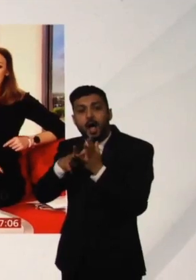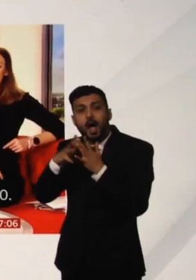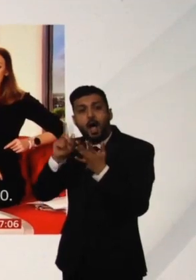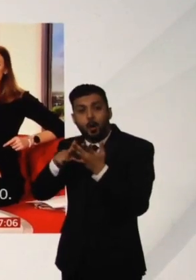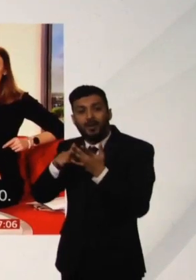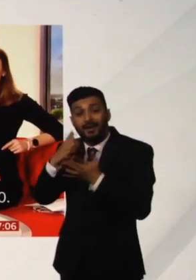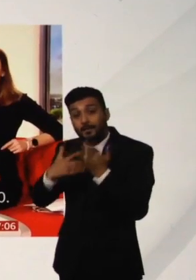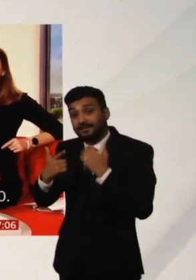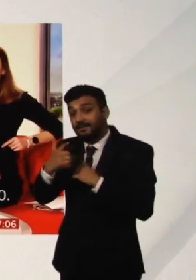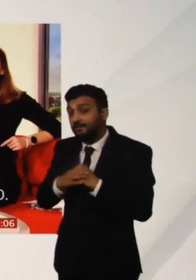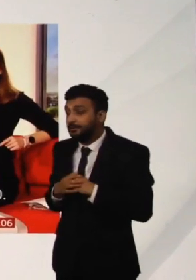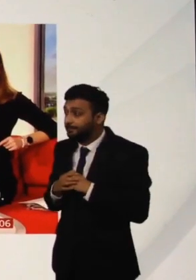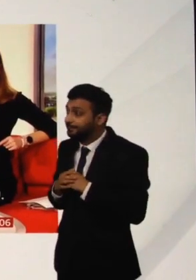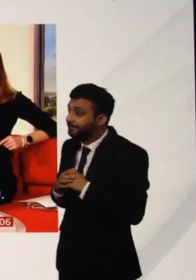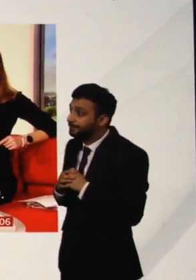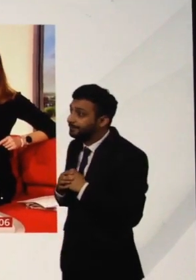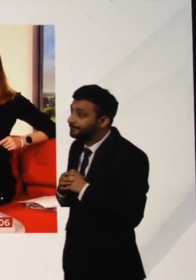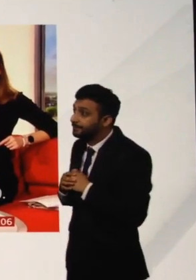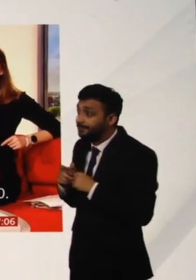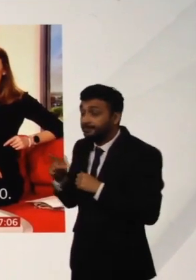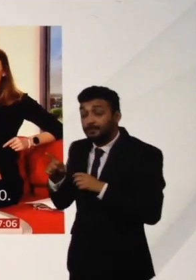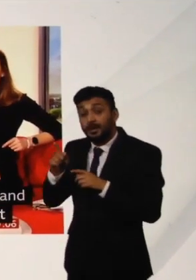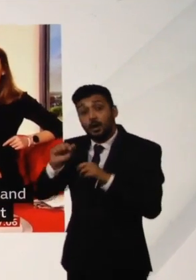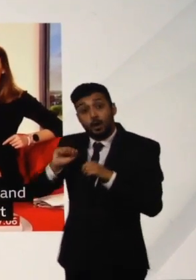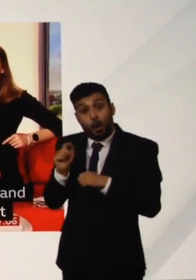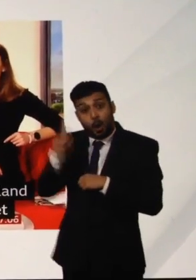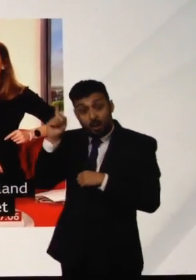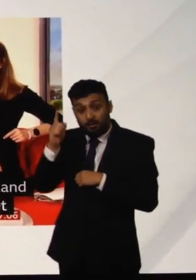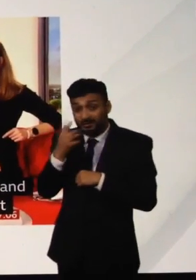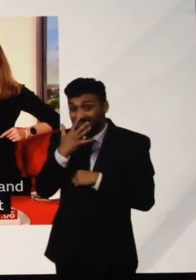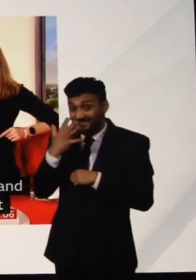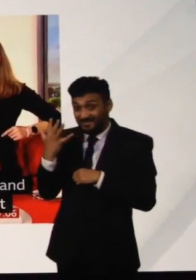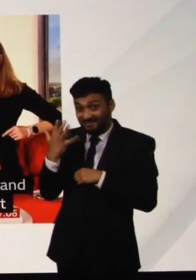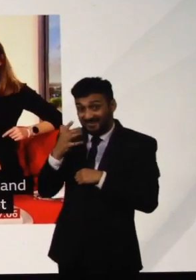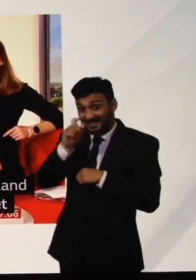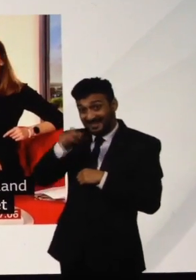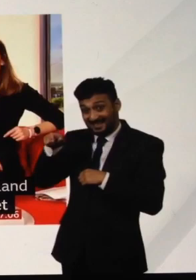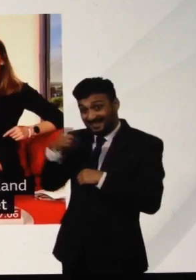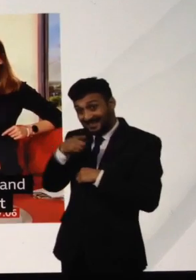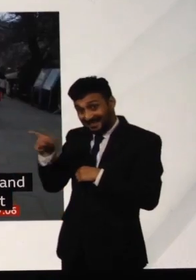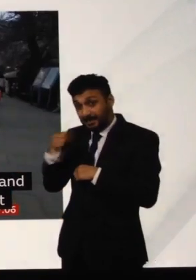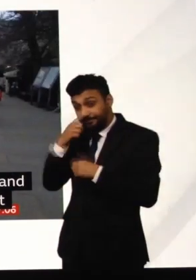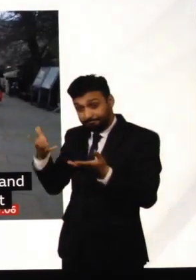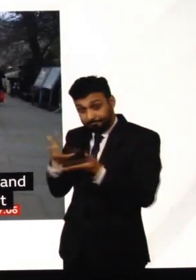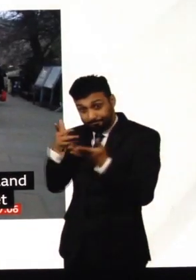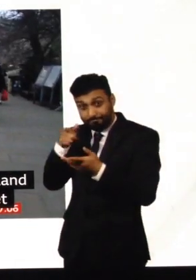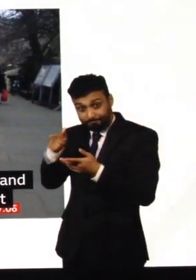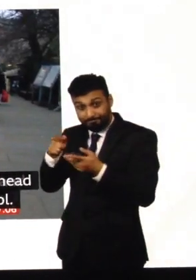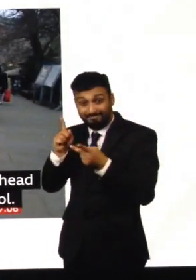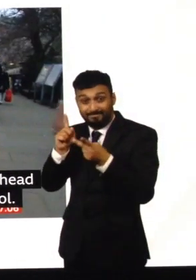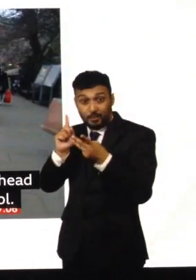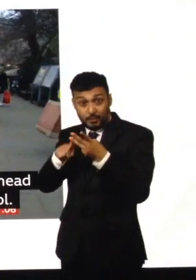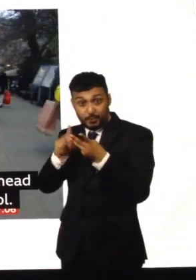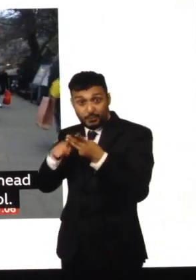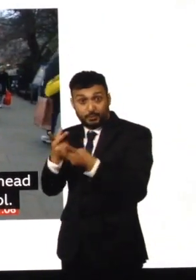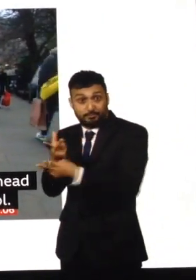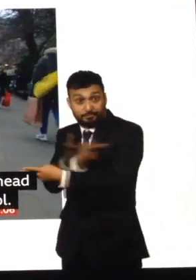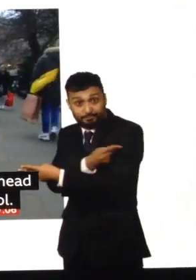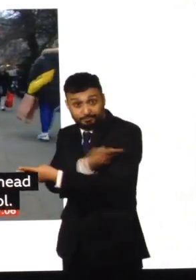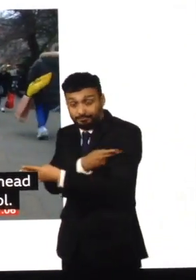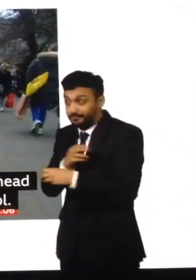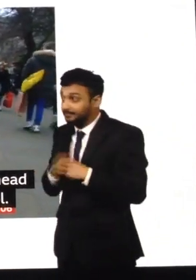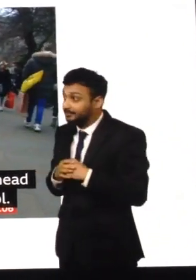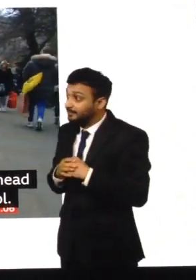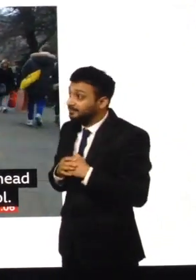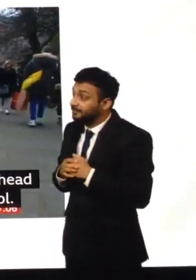15-year-olds in Scotland are doing urge to get their second Covid jam ahead of their return to school. As dropping sessions open today, the